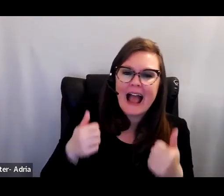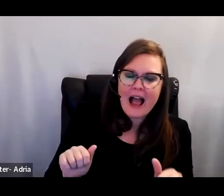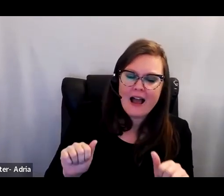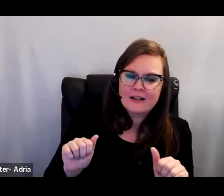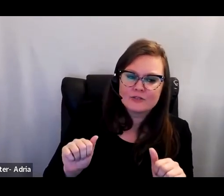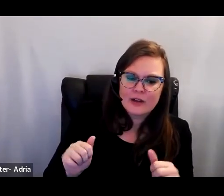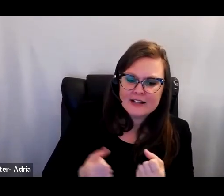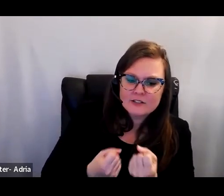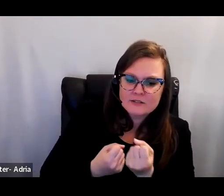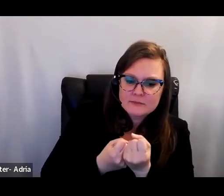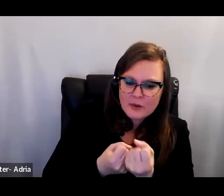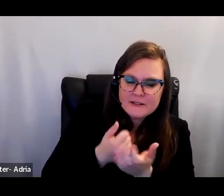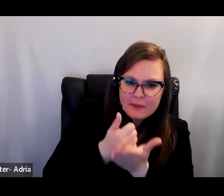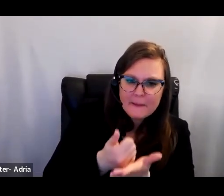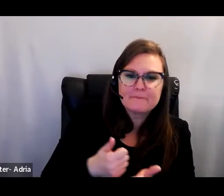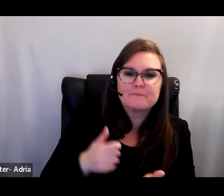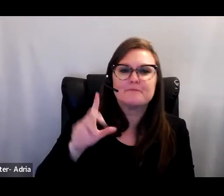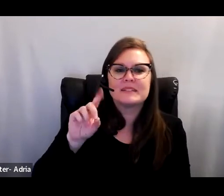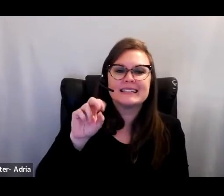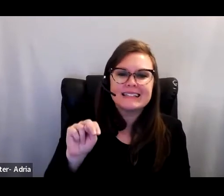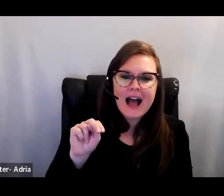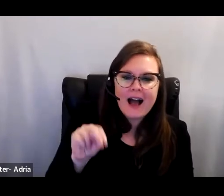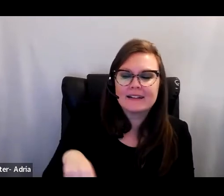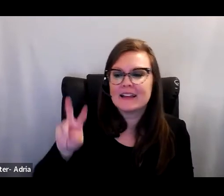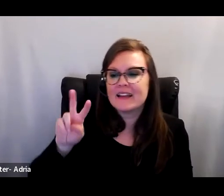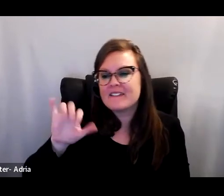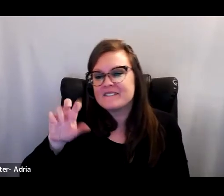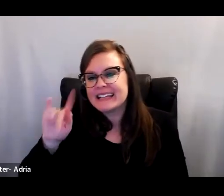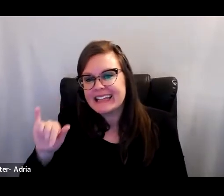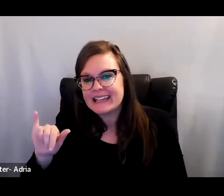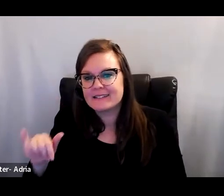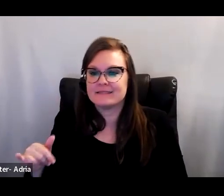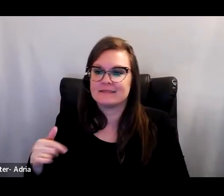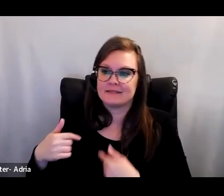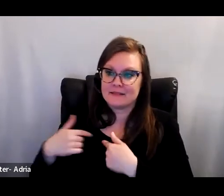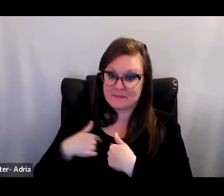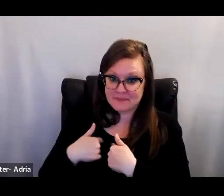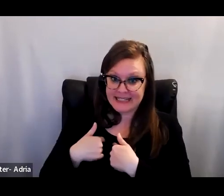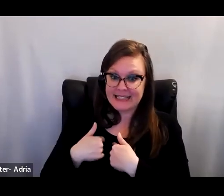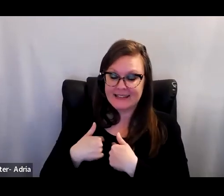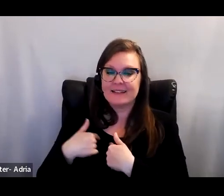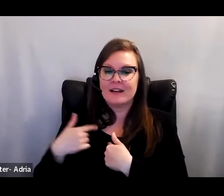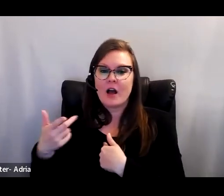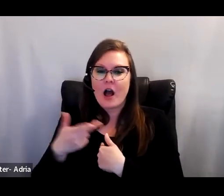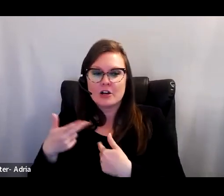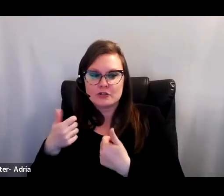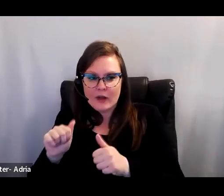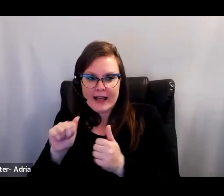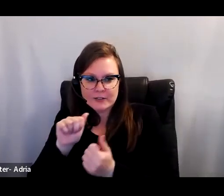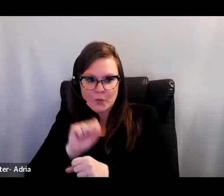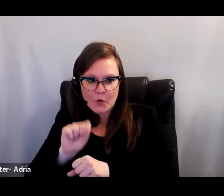A group of colleagues, Vicki Park, Don Parek, Jim Spelan, and I are embarking on a project that we hope will capture some lessons on this front.